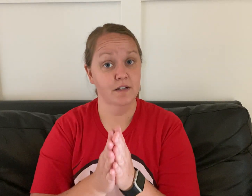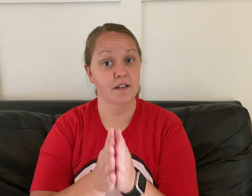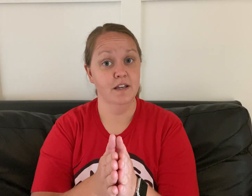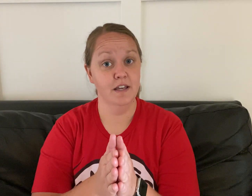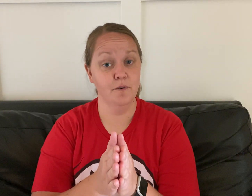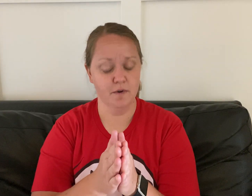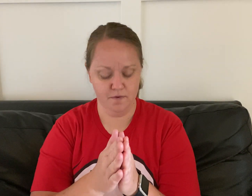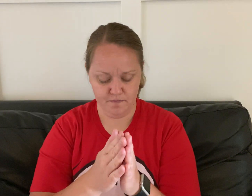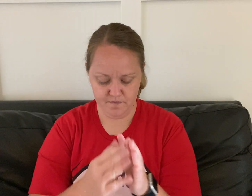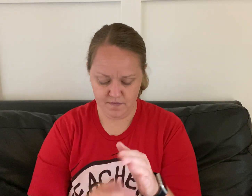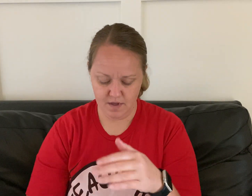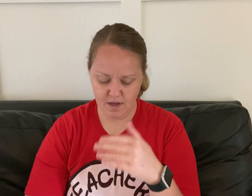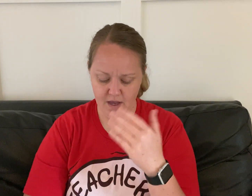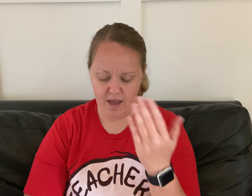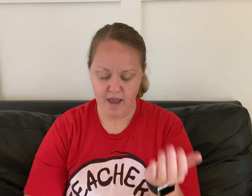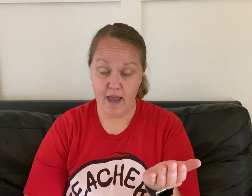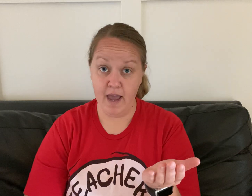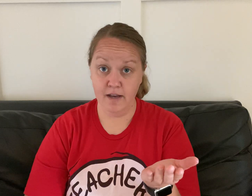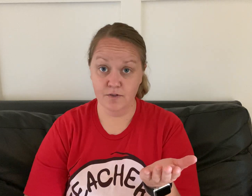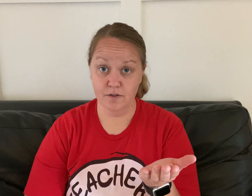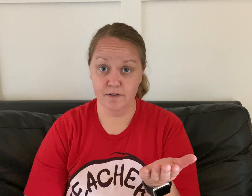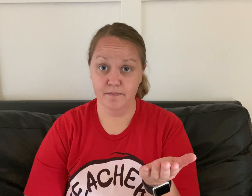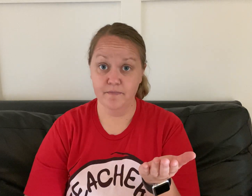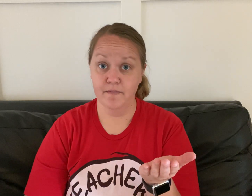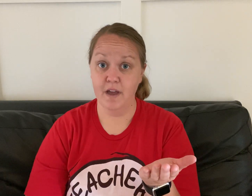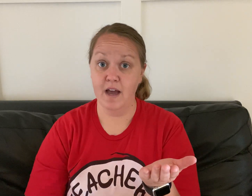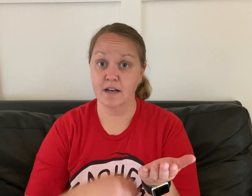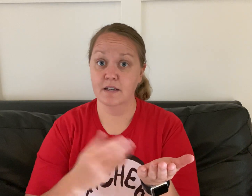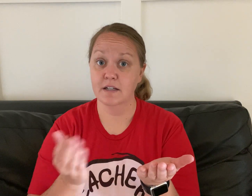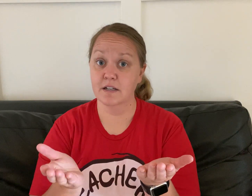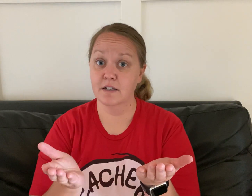complex